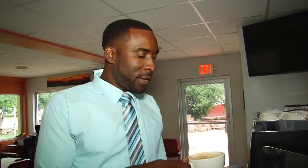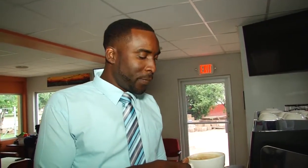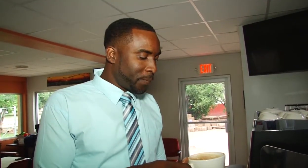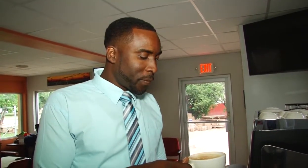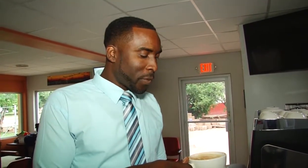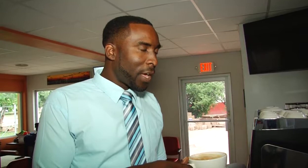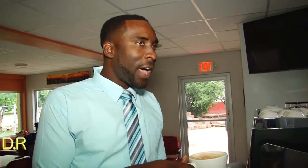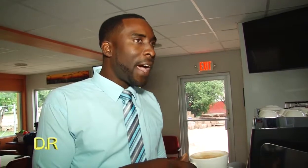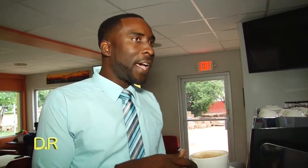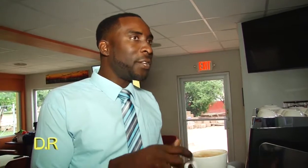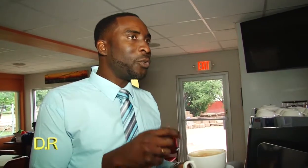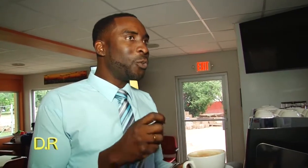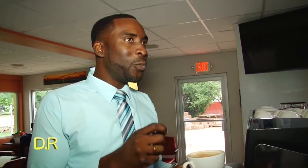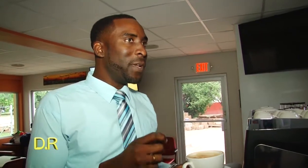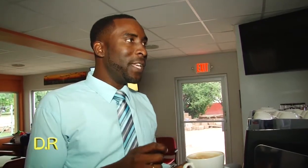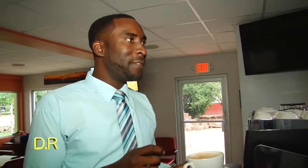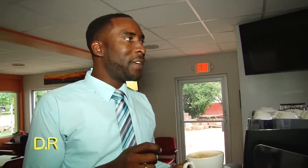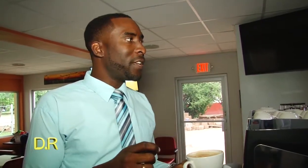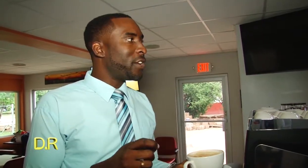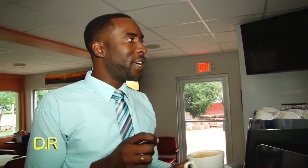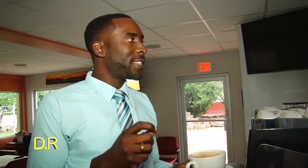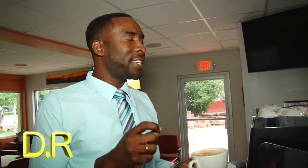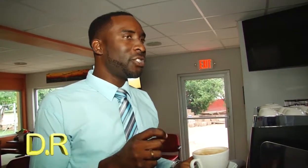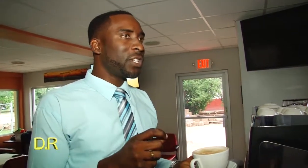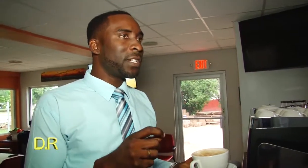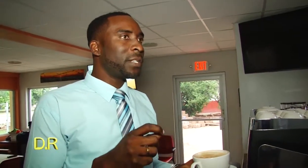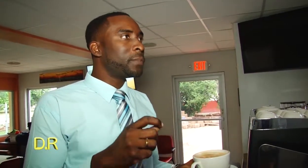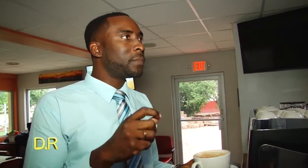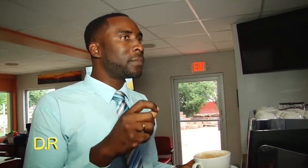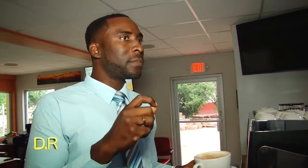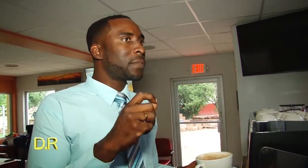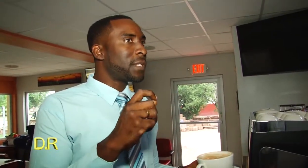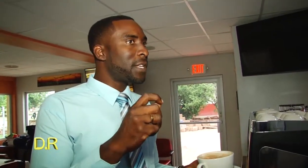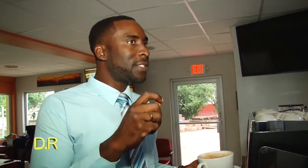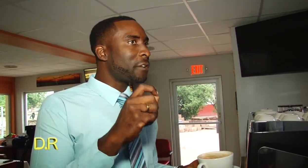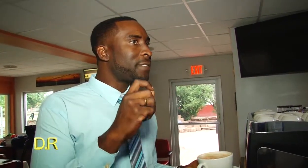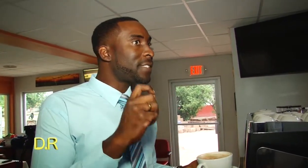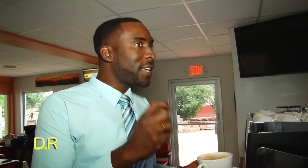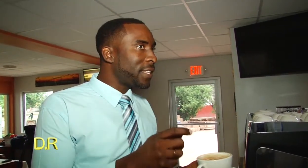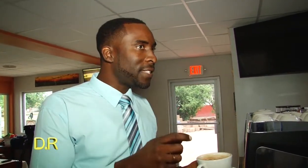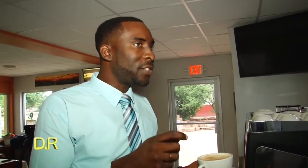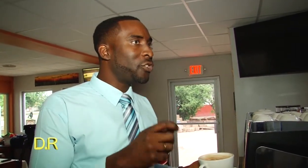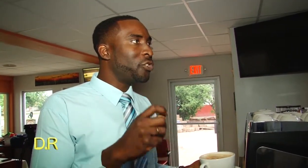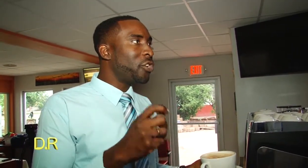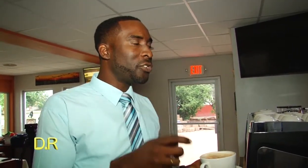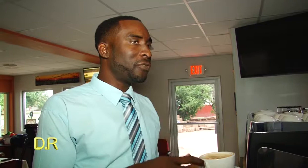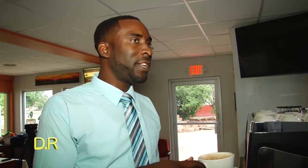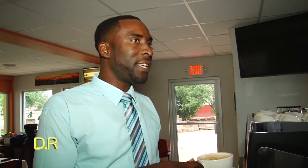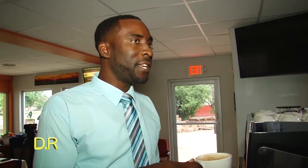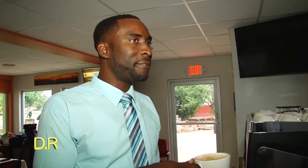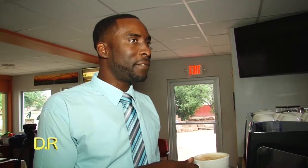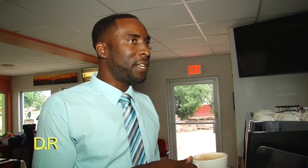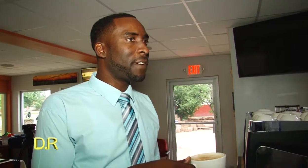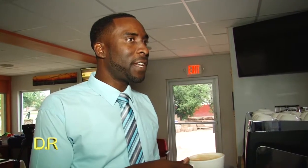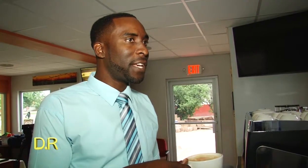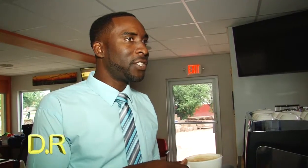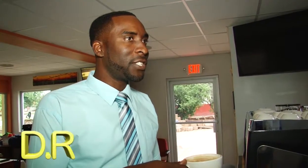I do believe that your eccentric taste of sense does really give an edge.